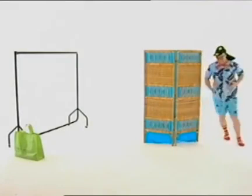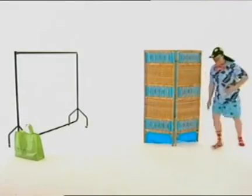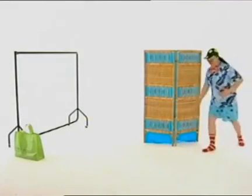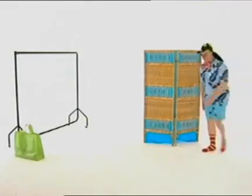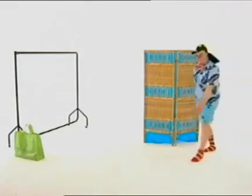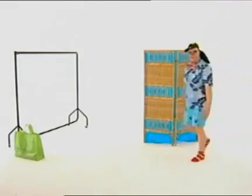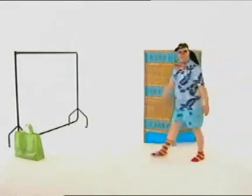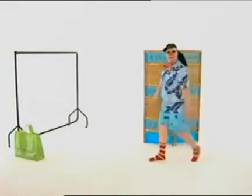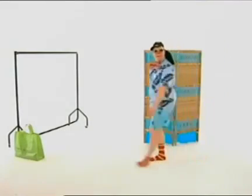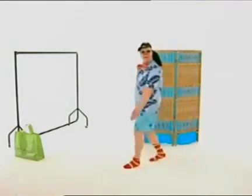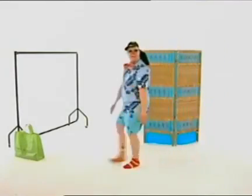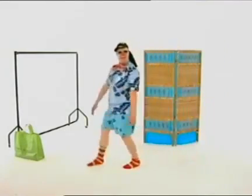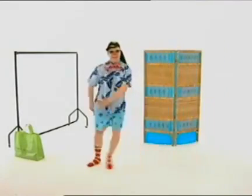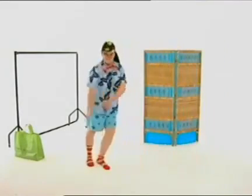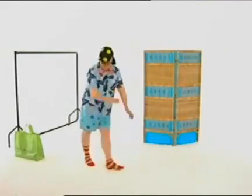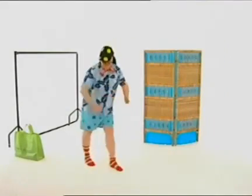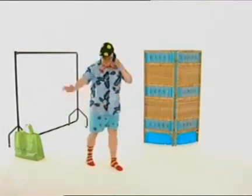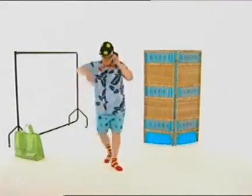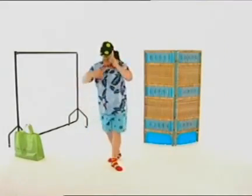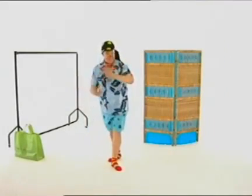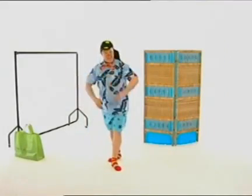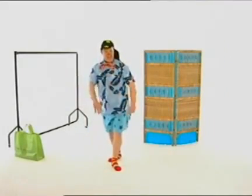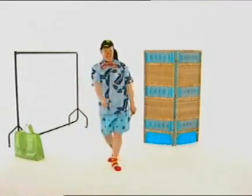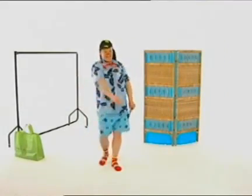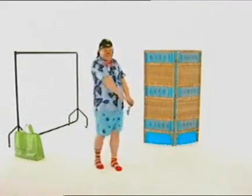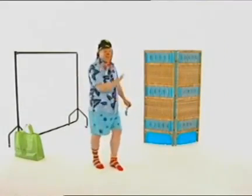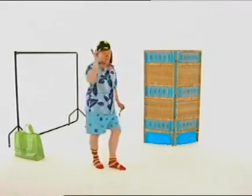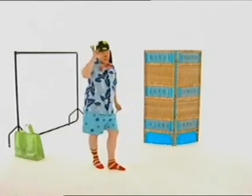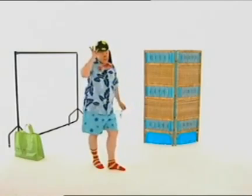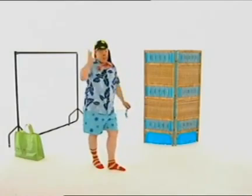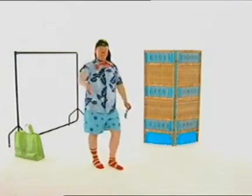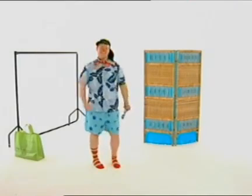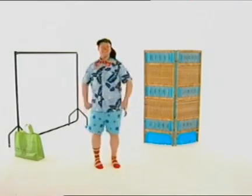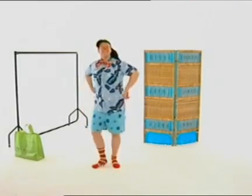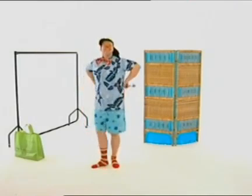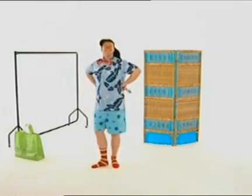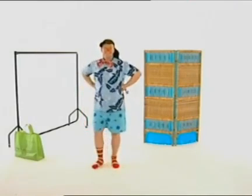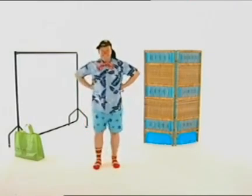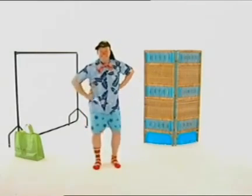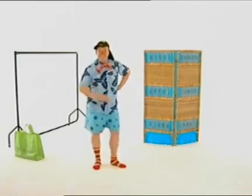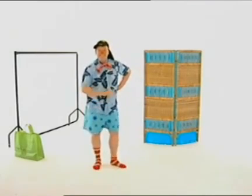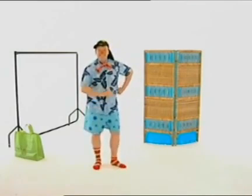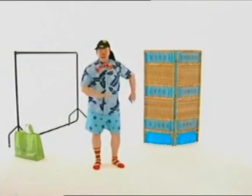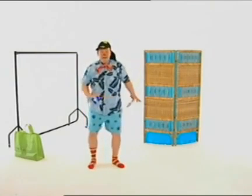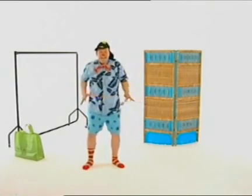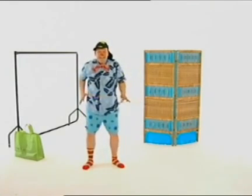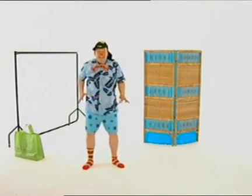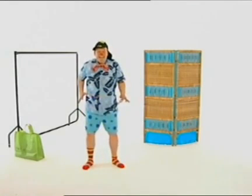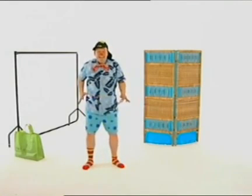Hru. Hru. Hru. Hru. Hru. They look nice. Uh-oh, Mr. Tumble,